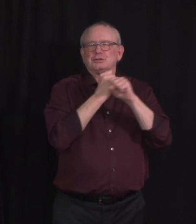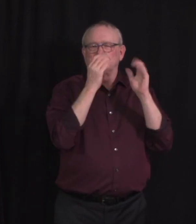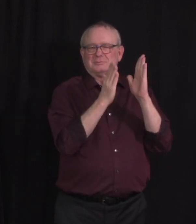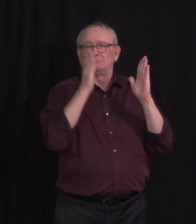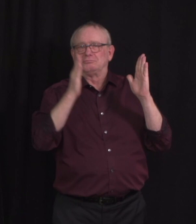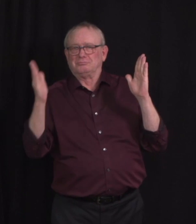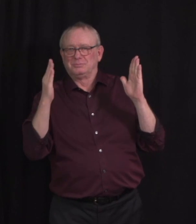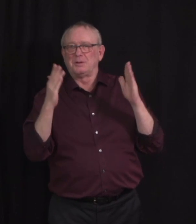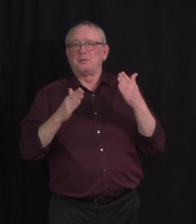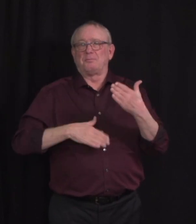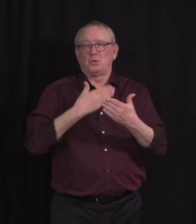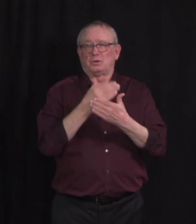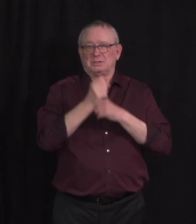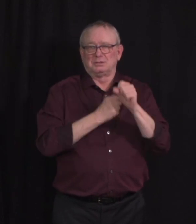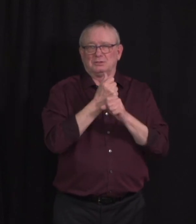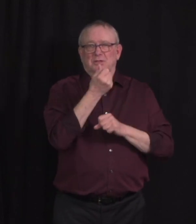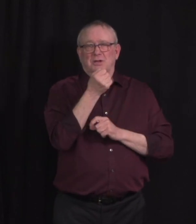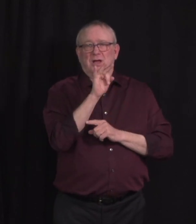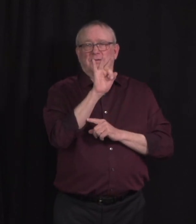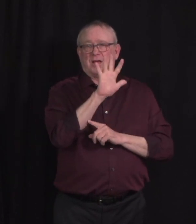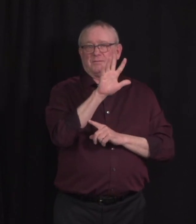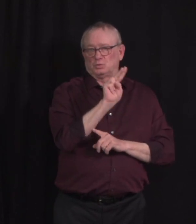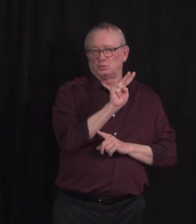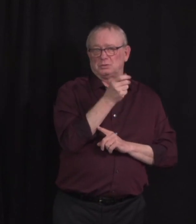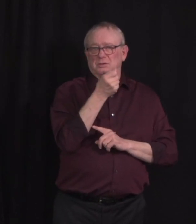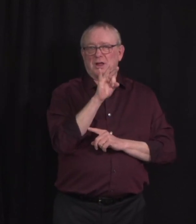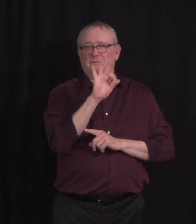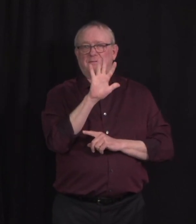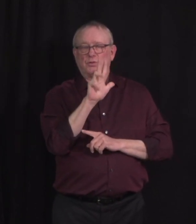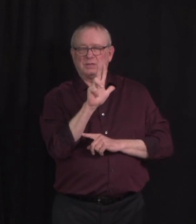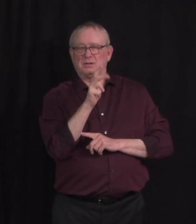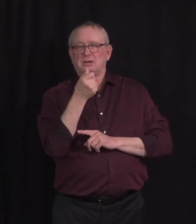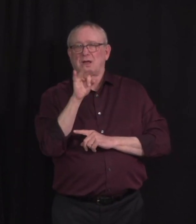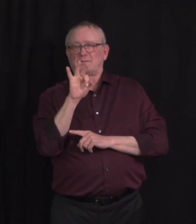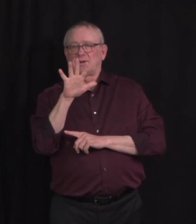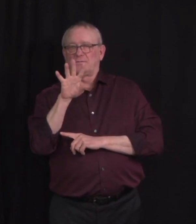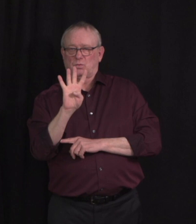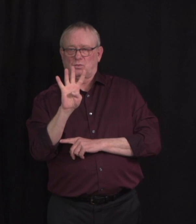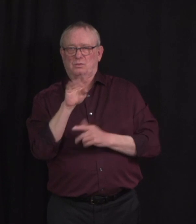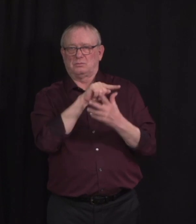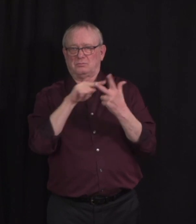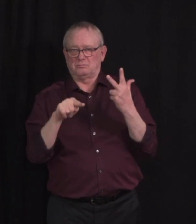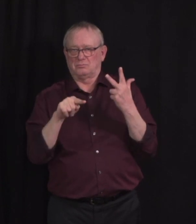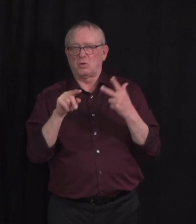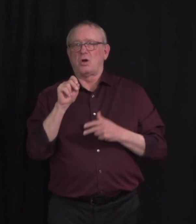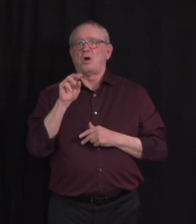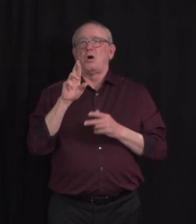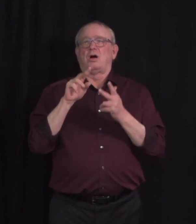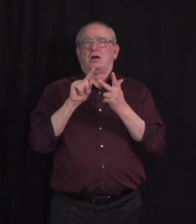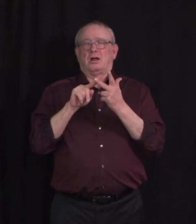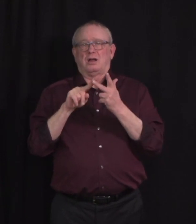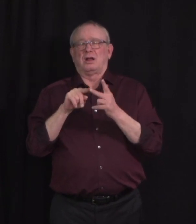in 1952, 1953, 1954 or earlier and First Nations, Métis and Inuit people